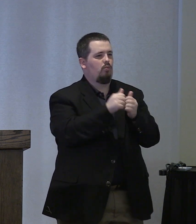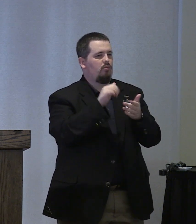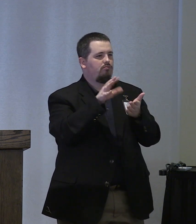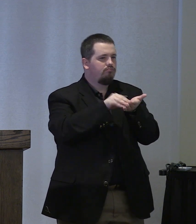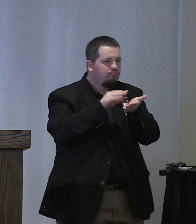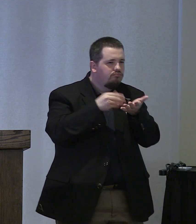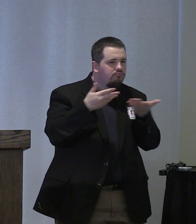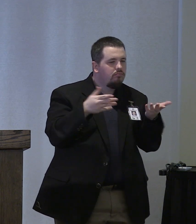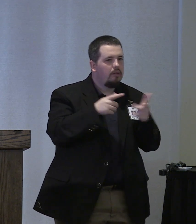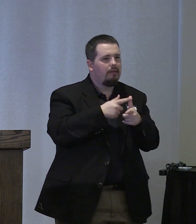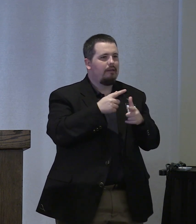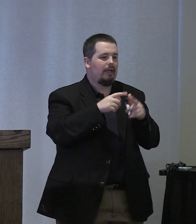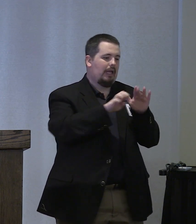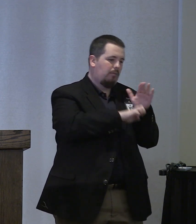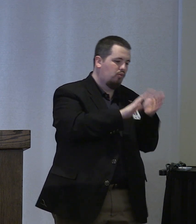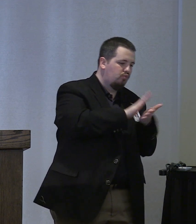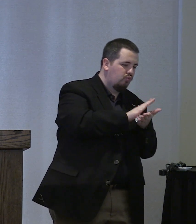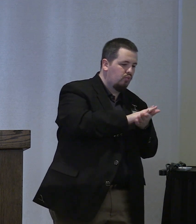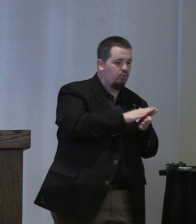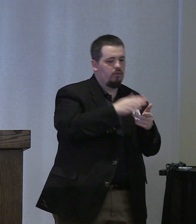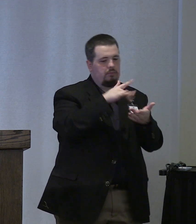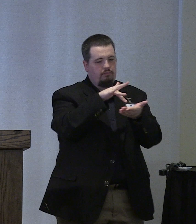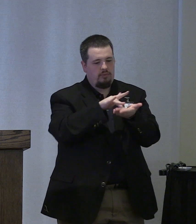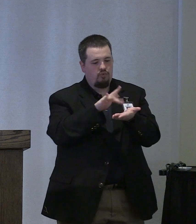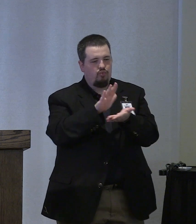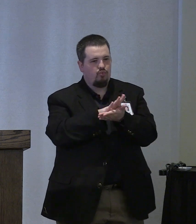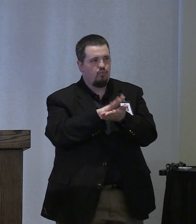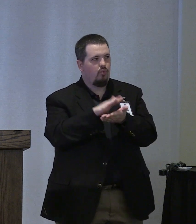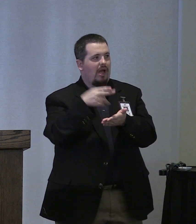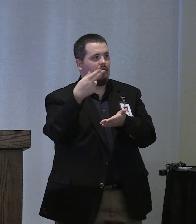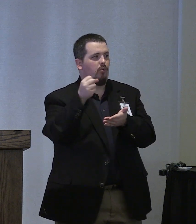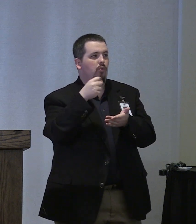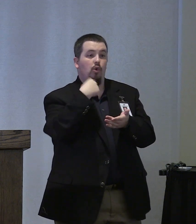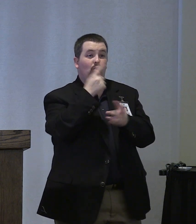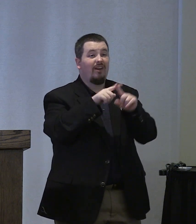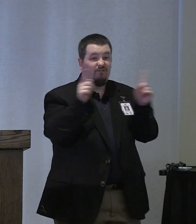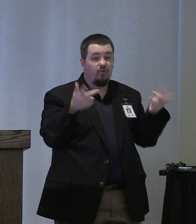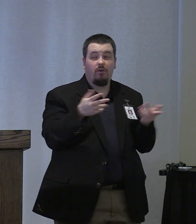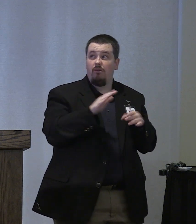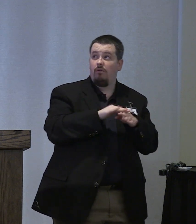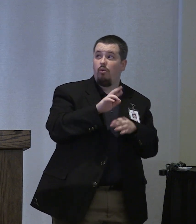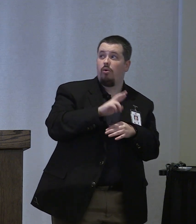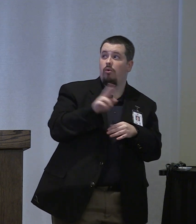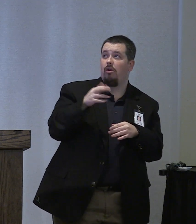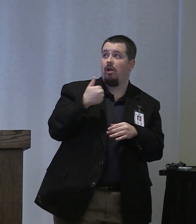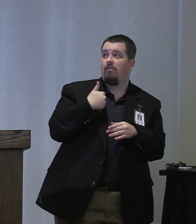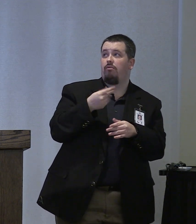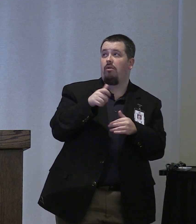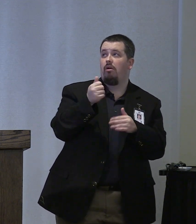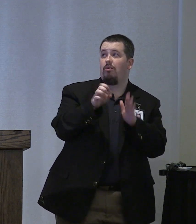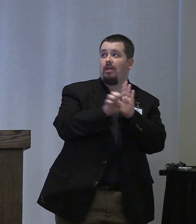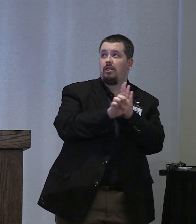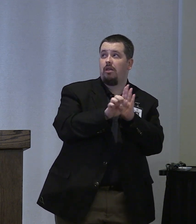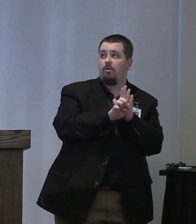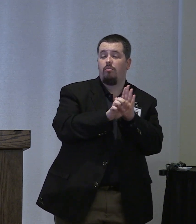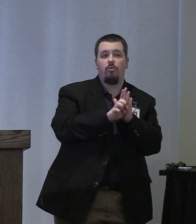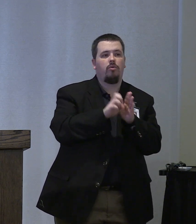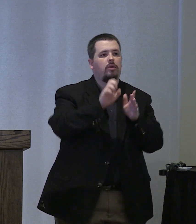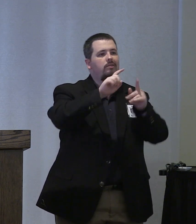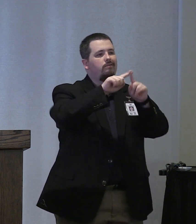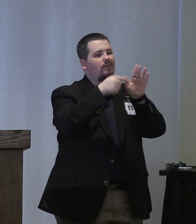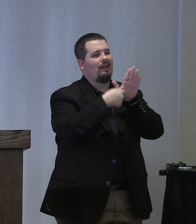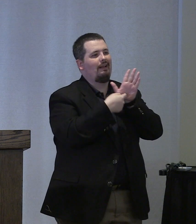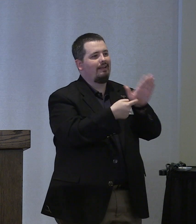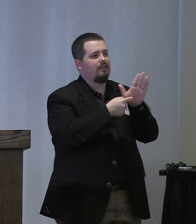different in elementary school versus middle school versus high school over here on the right hand side you've got a couple other examples of the types of